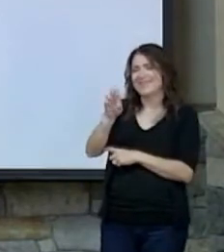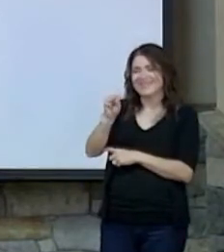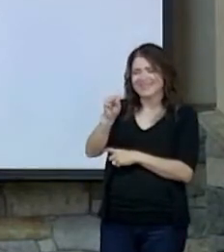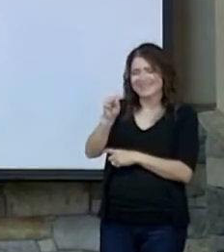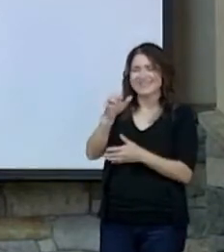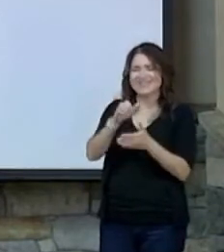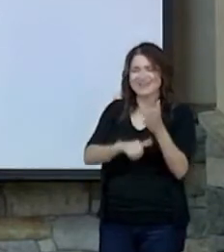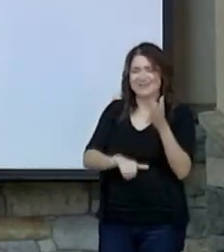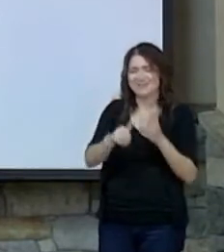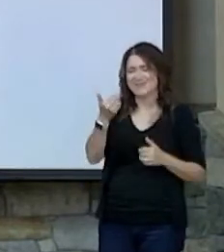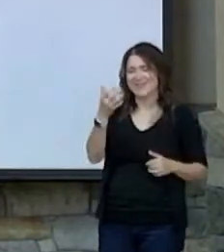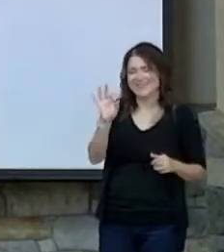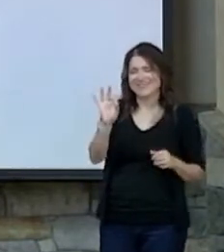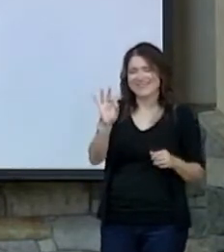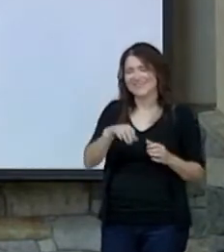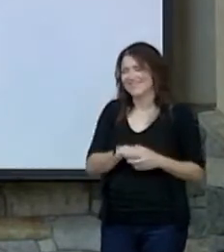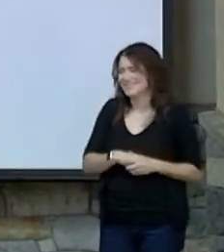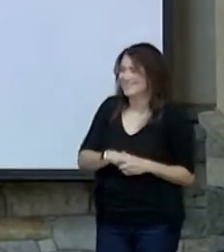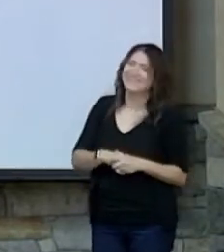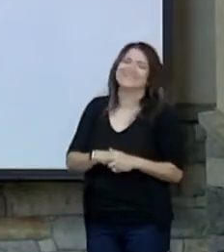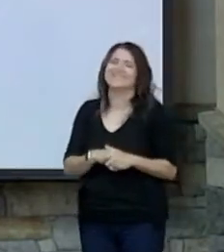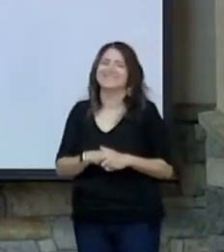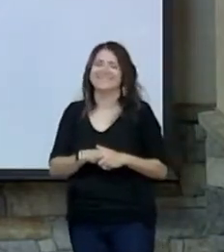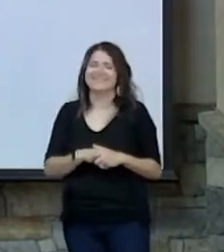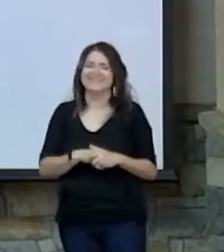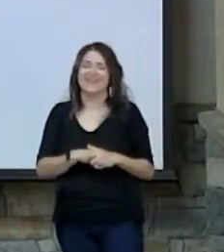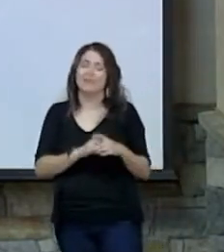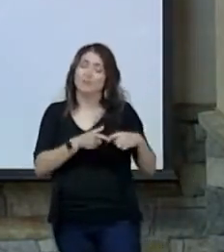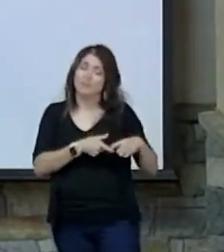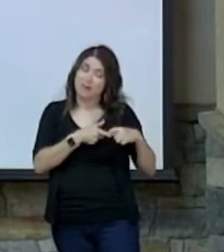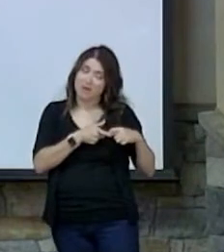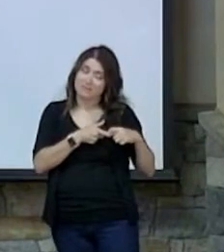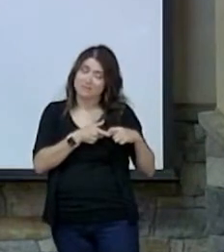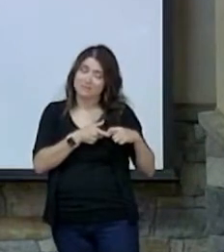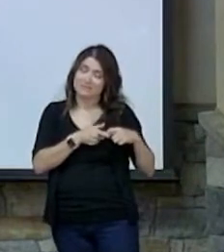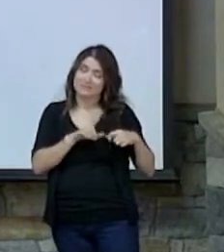and we will pause.